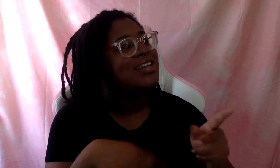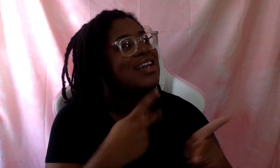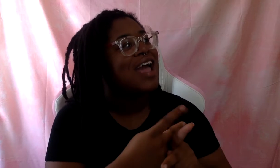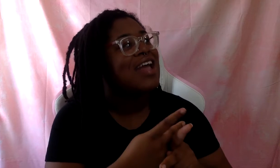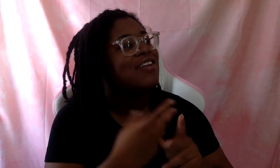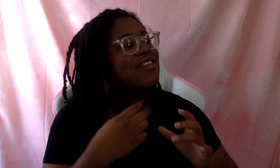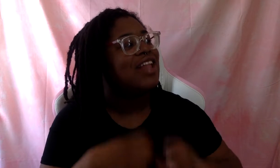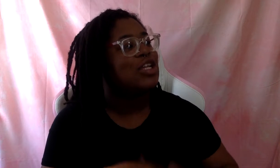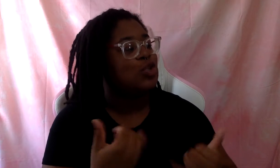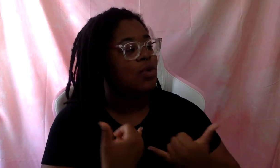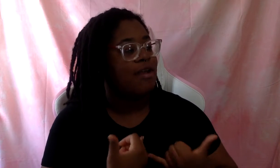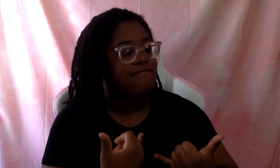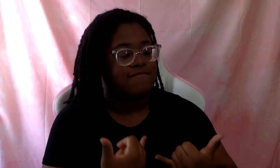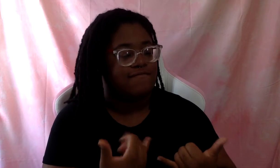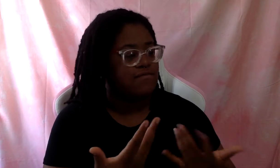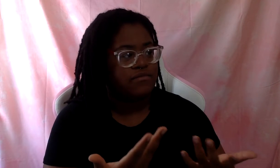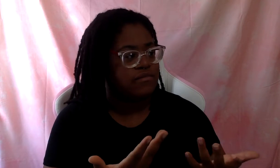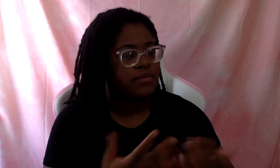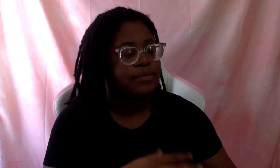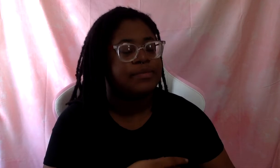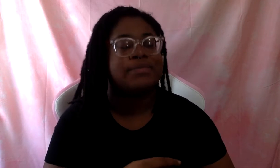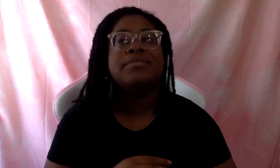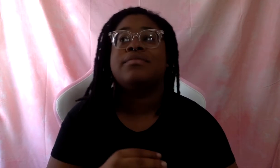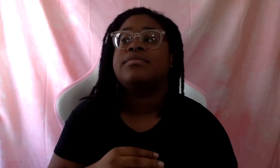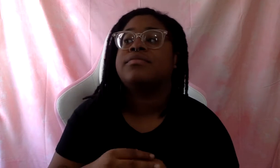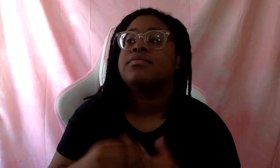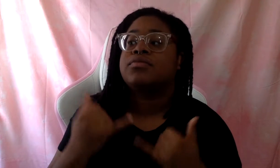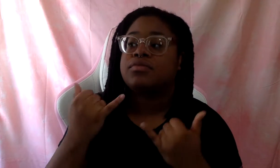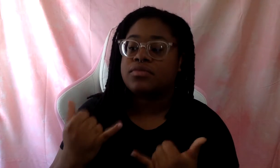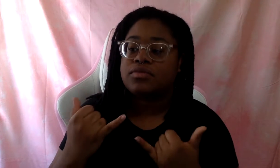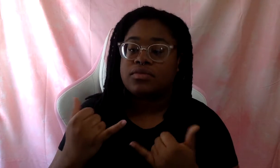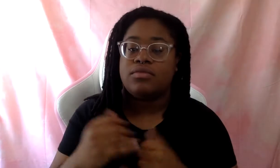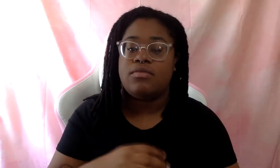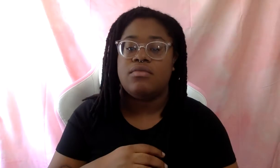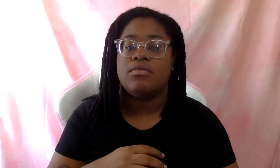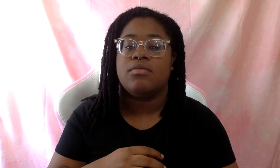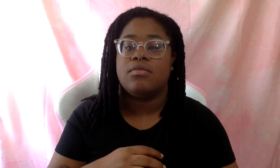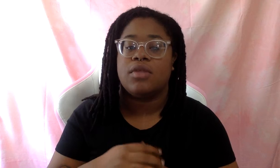Um, I am redirecting, uh, clients that have ancestry from the caucus house.